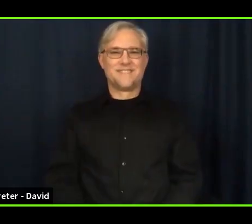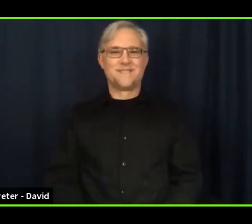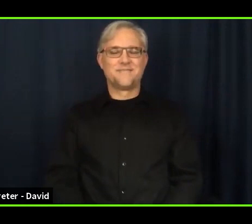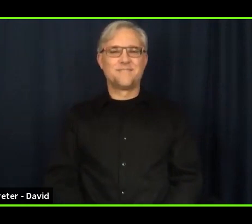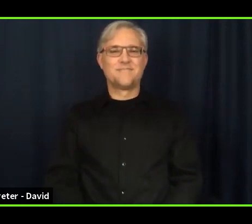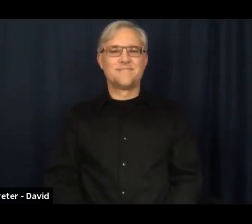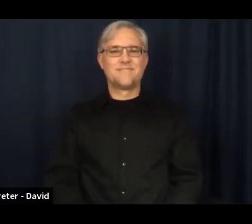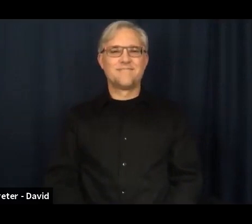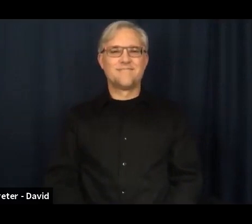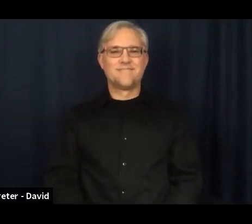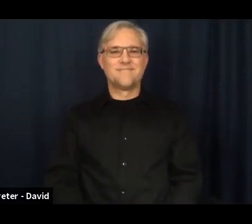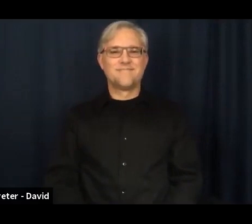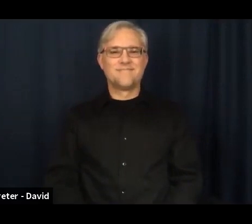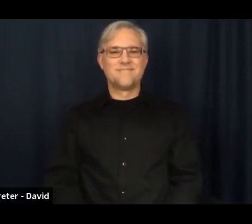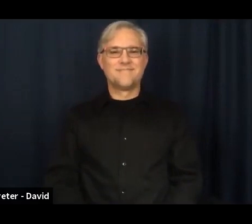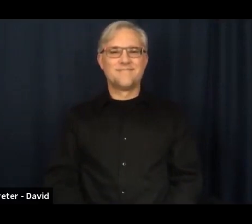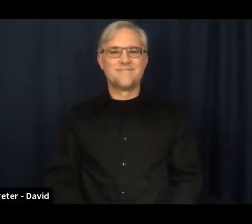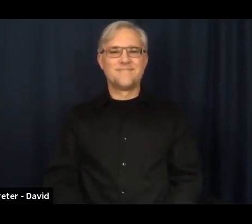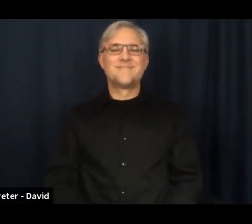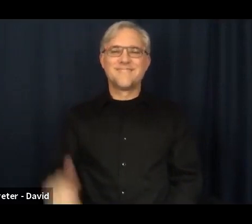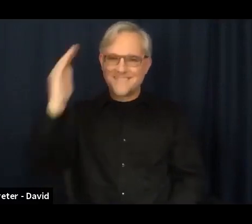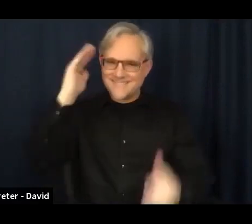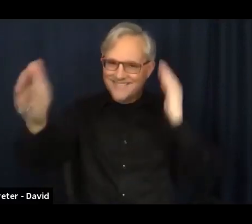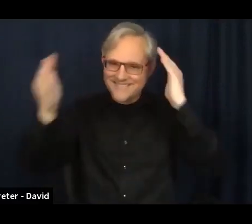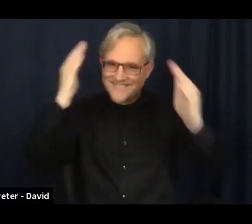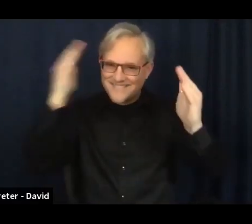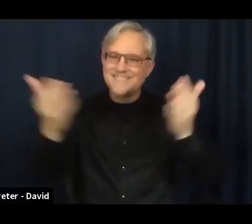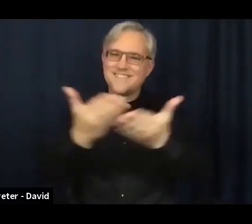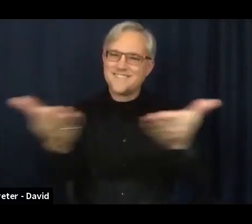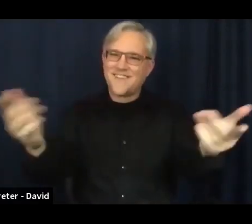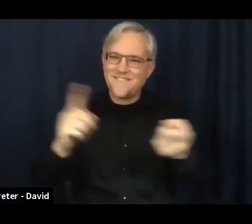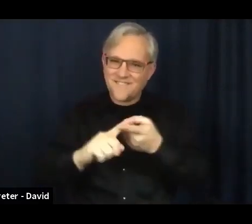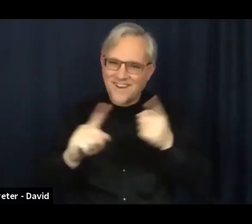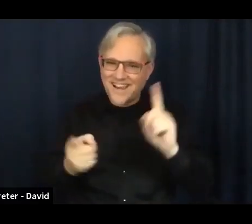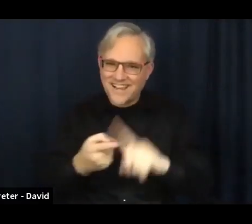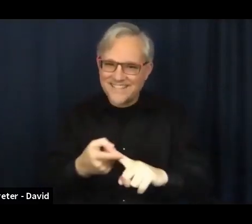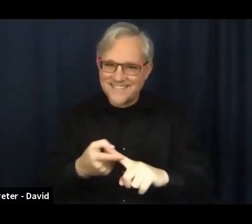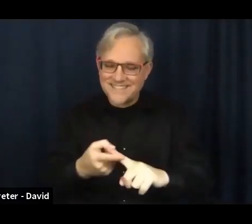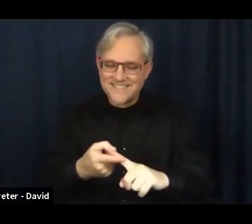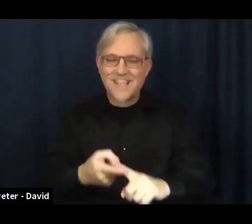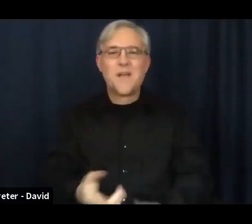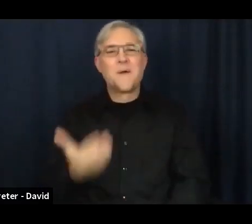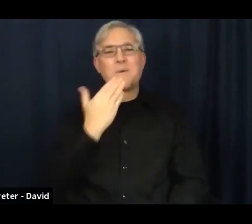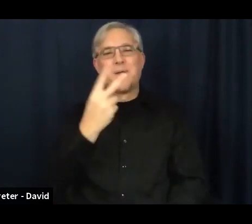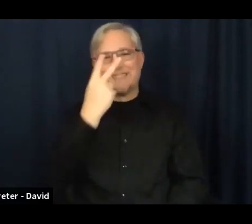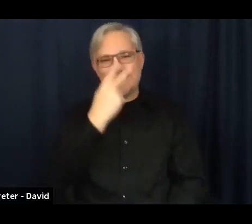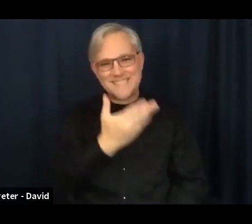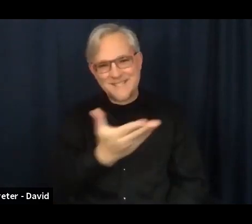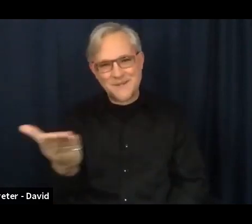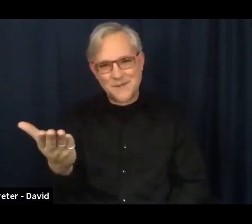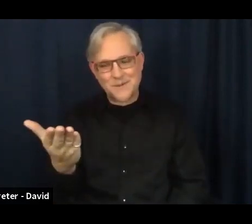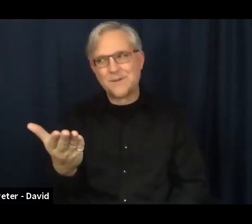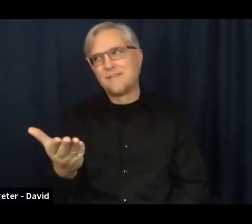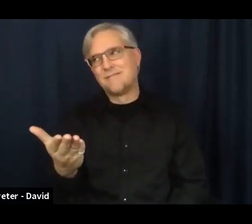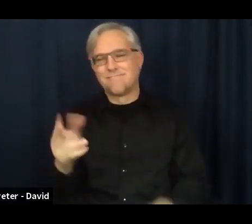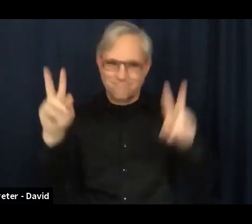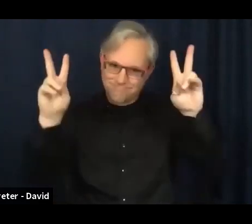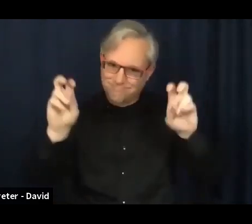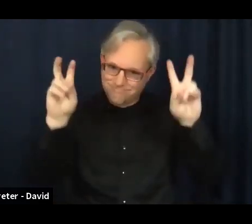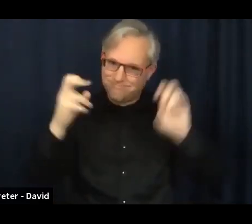Hello, my friends. It's good to see you again. I had some time off